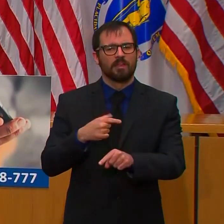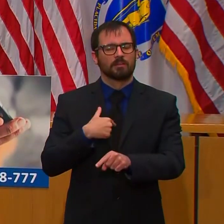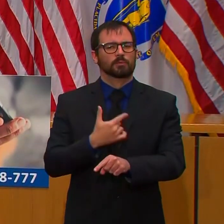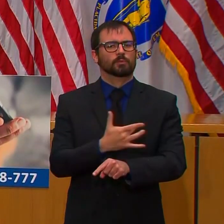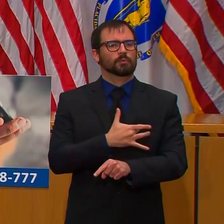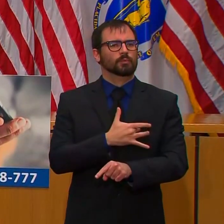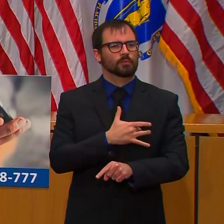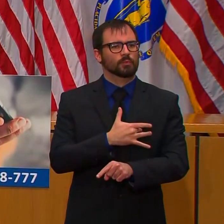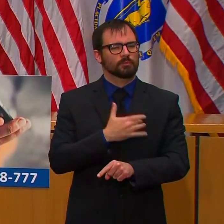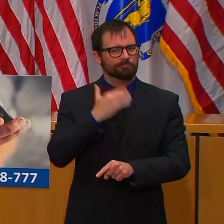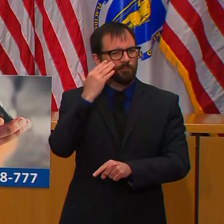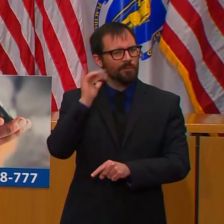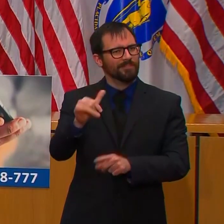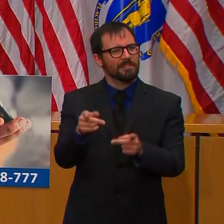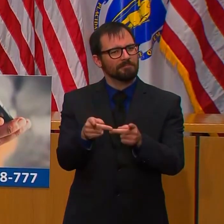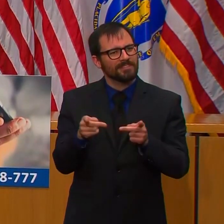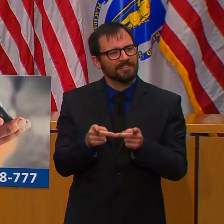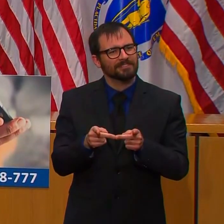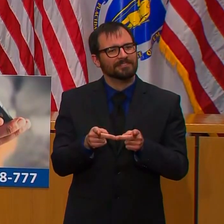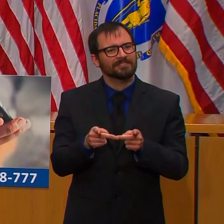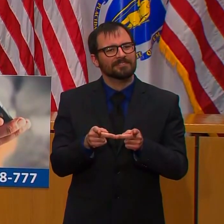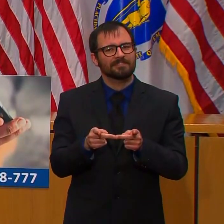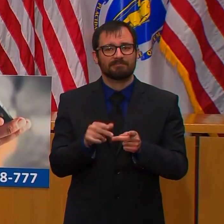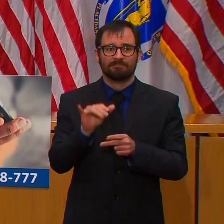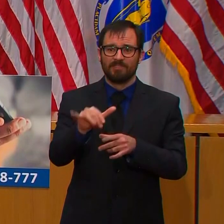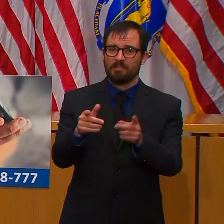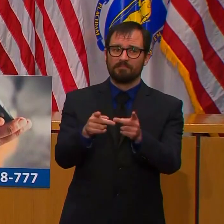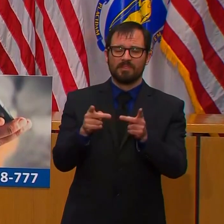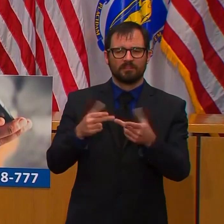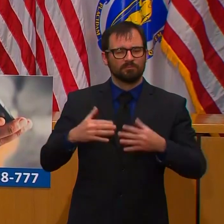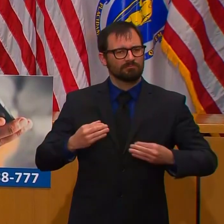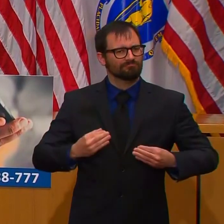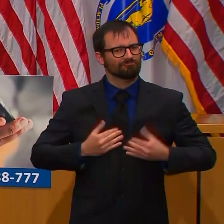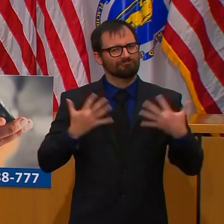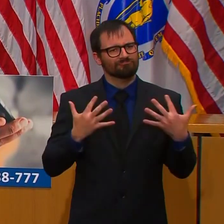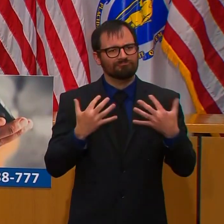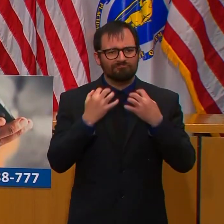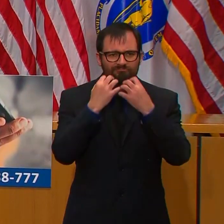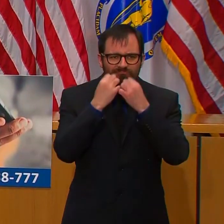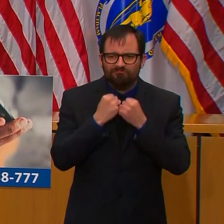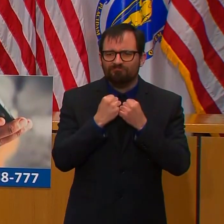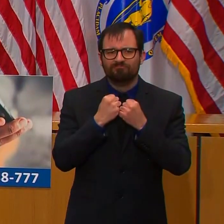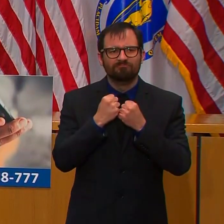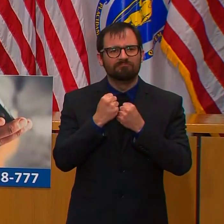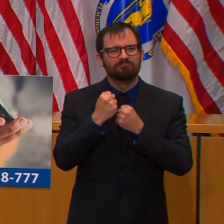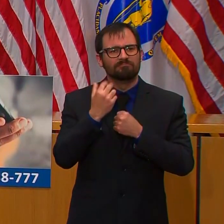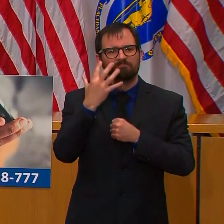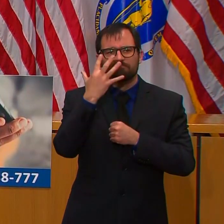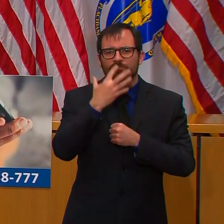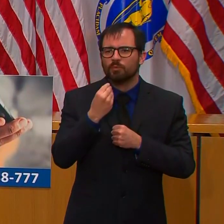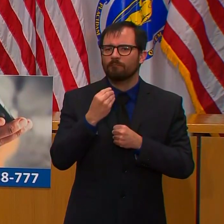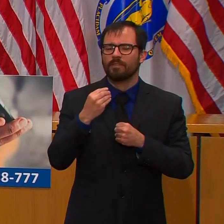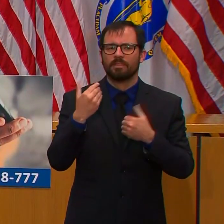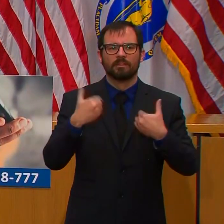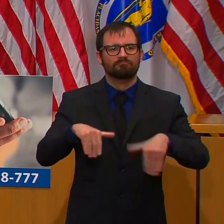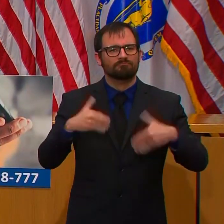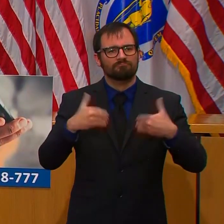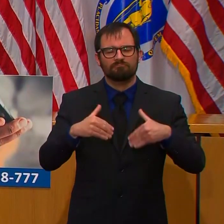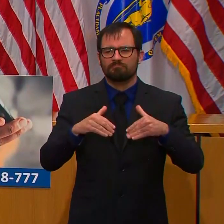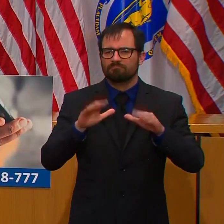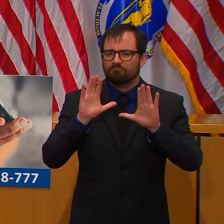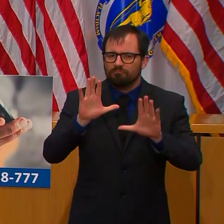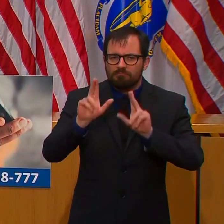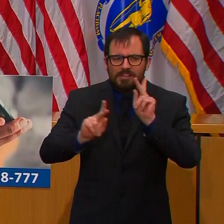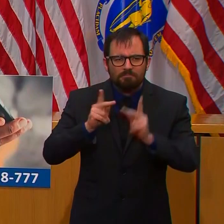of joy and grace and comfort and kindness for the residents,